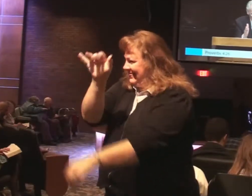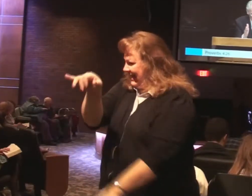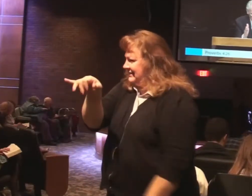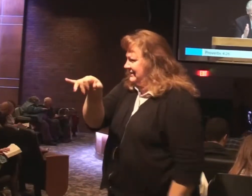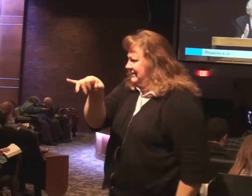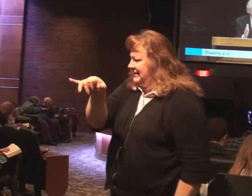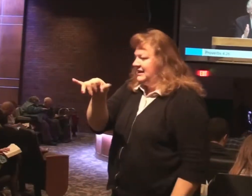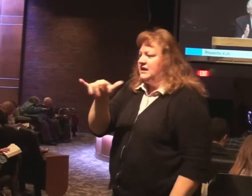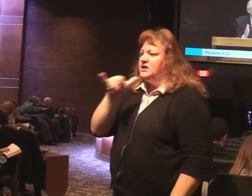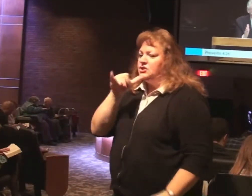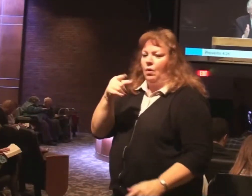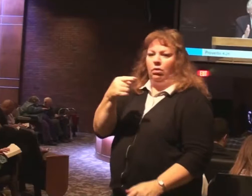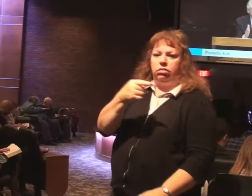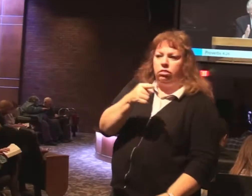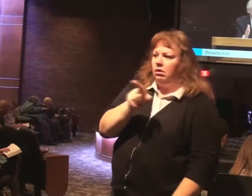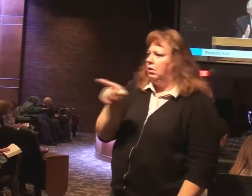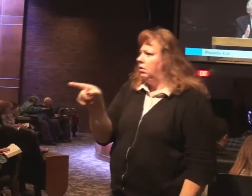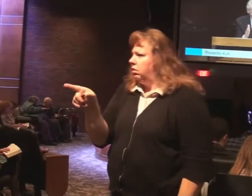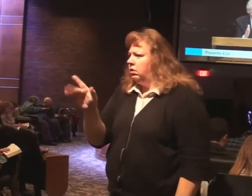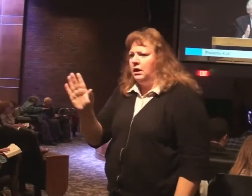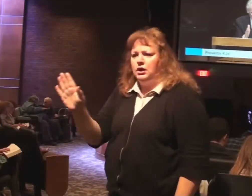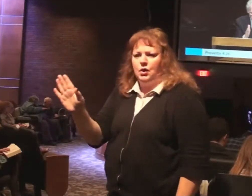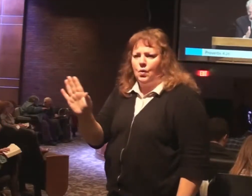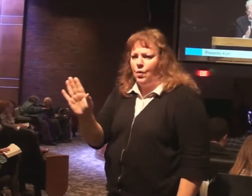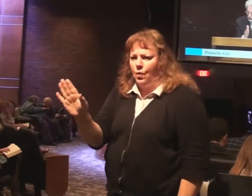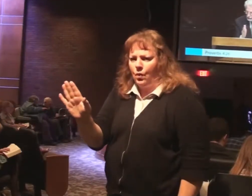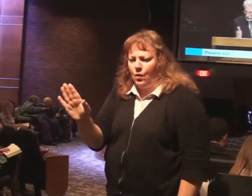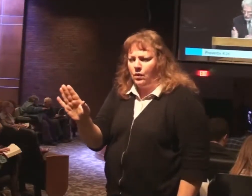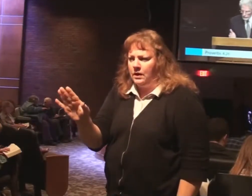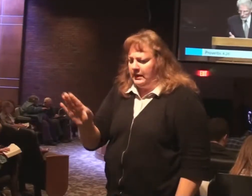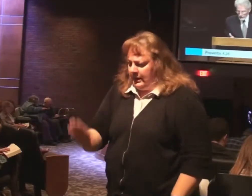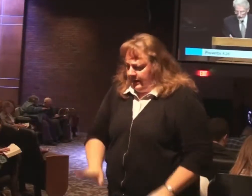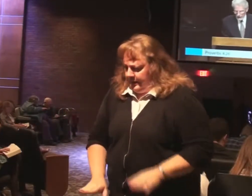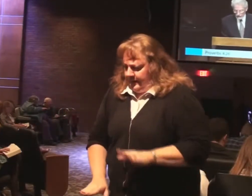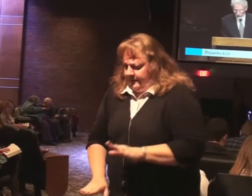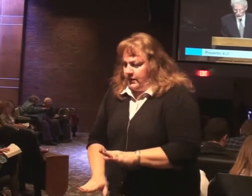Don't turn to the right or the left. Turn your foot from evil.